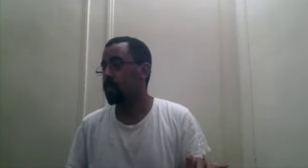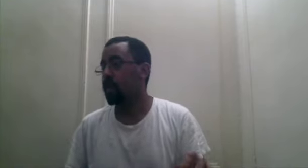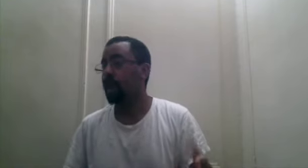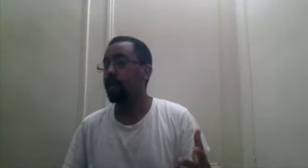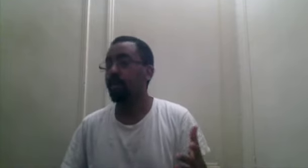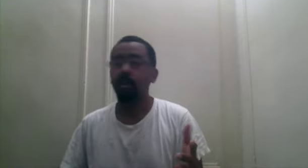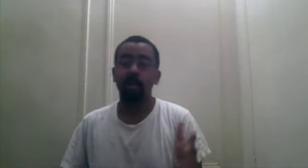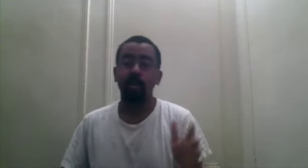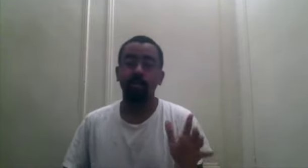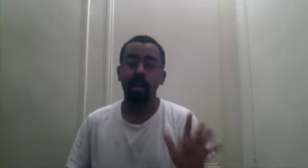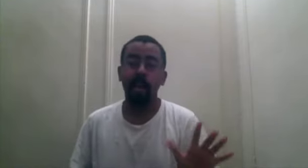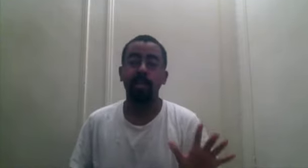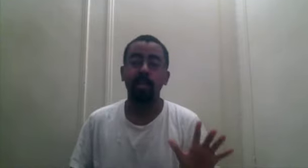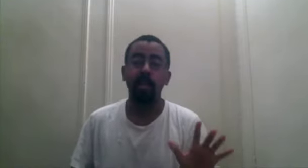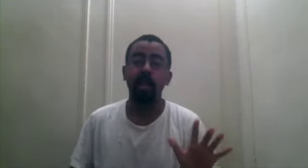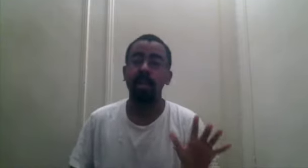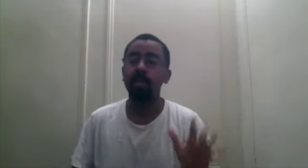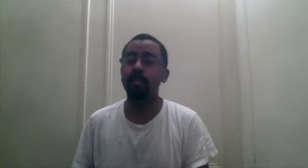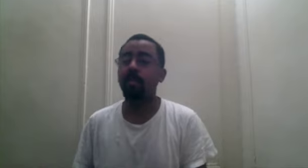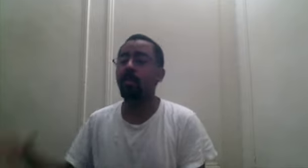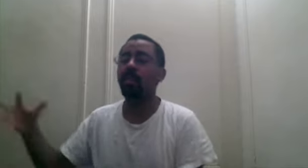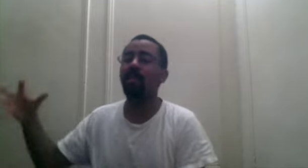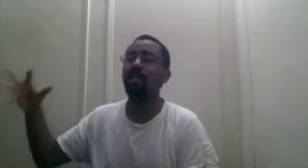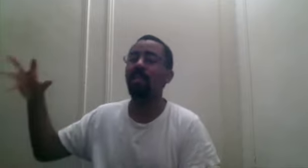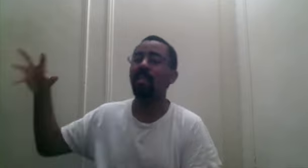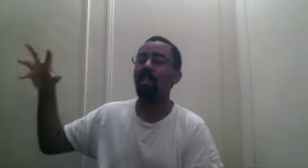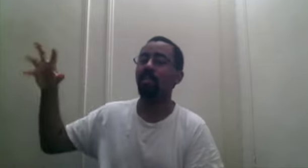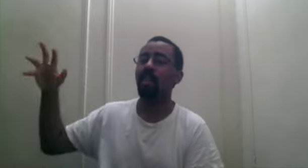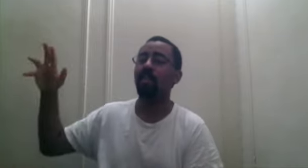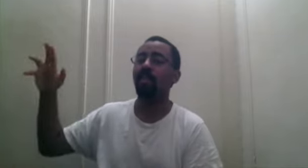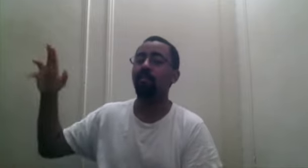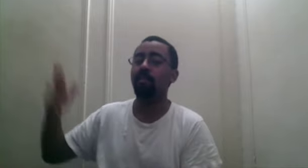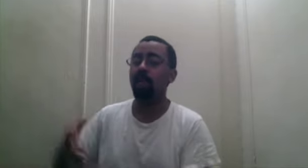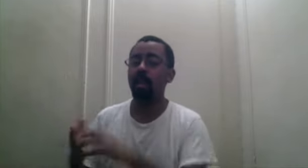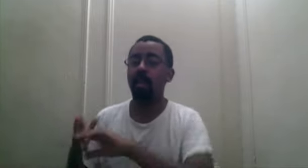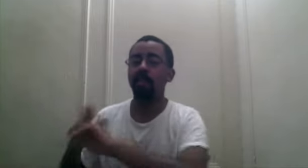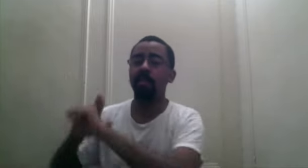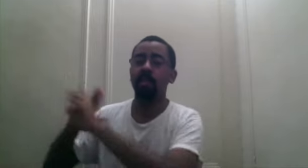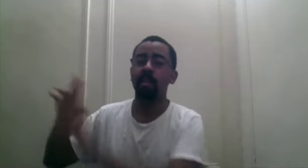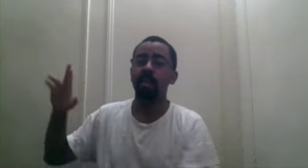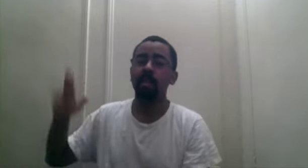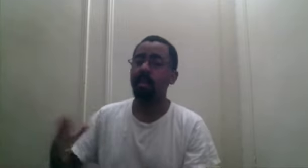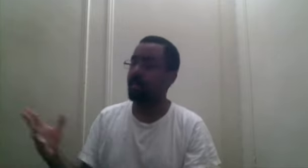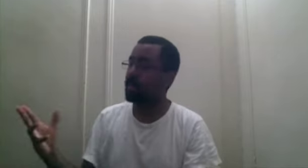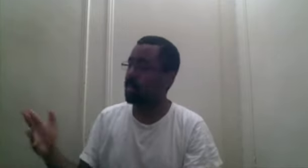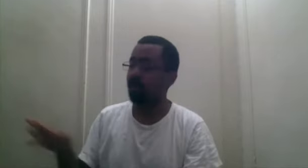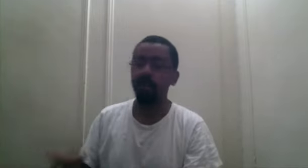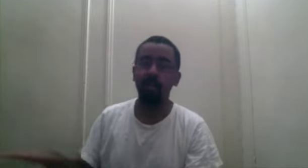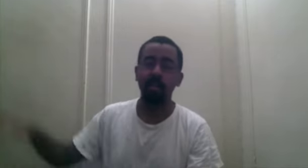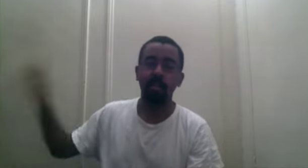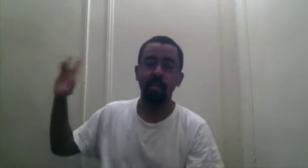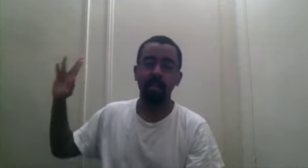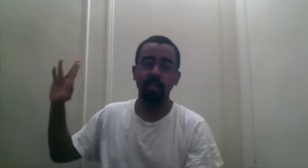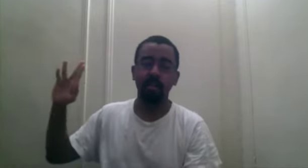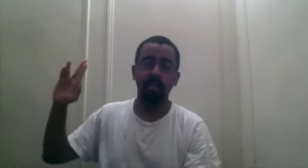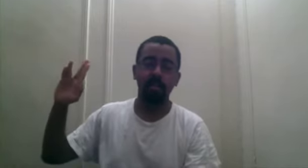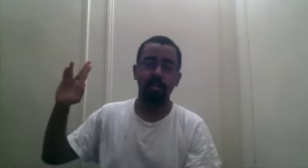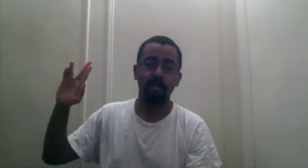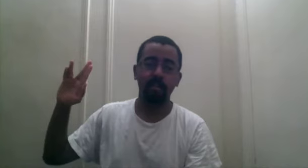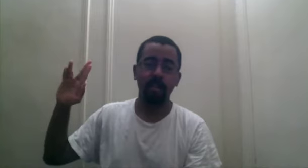Sabo reacts in kind. He, yo, he breaks out like that dragon claw pros. I can't even do it. It's like, it's like the fucking, fucking,